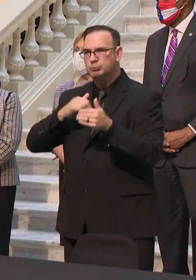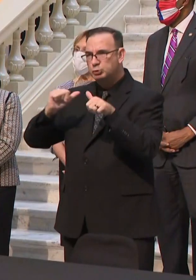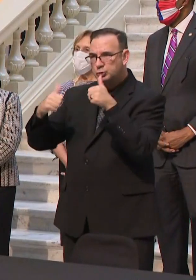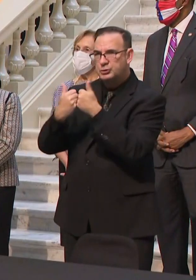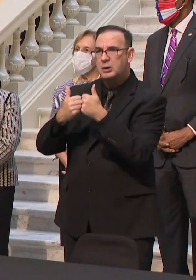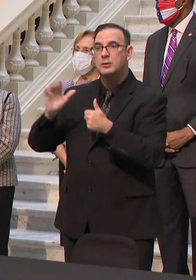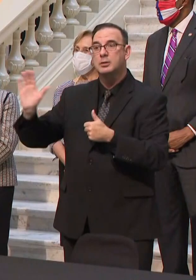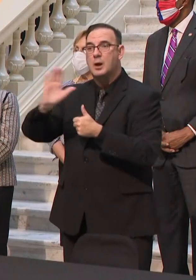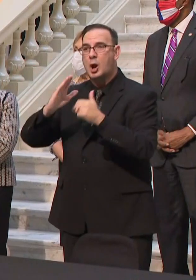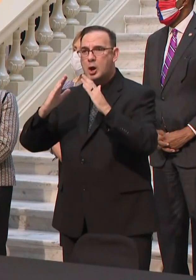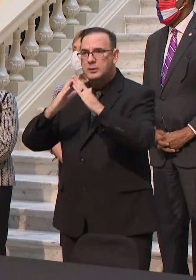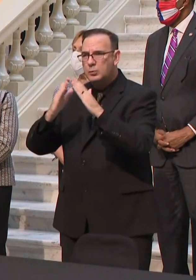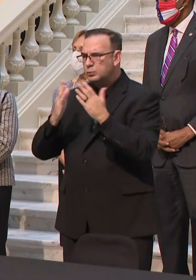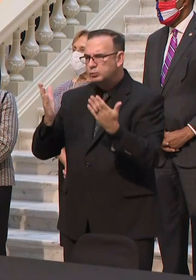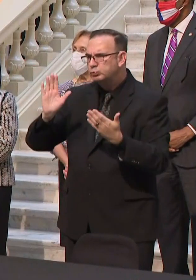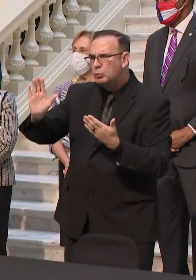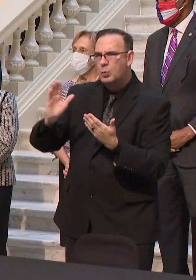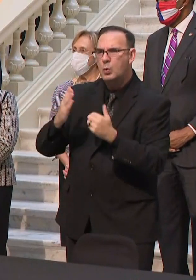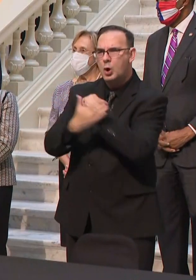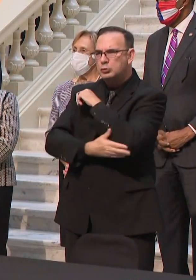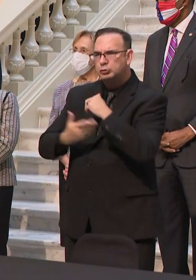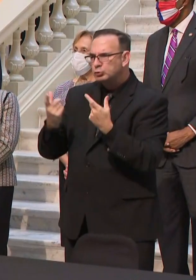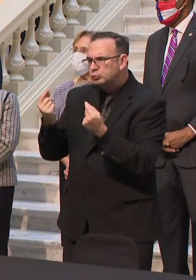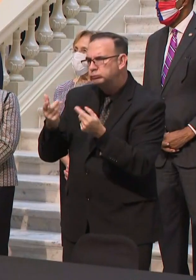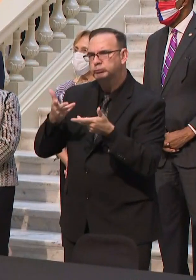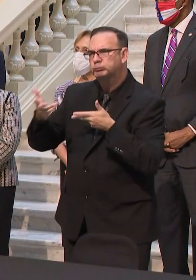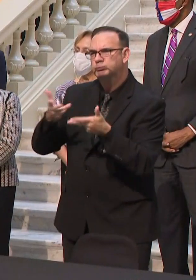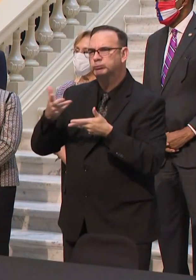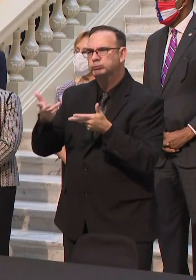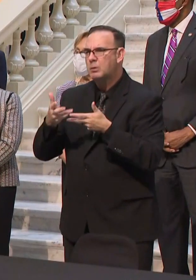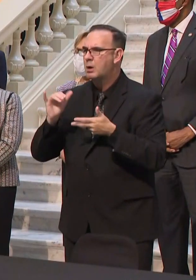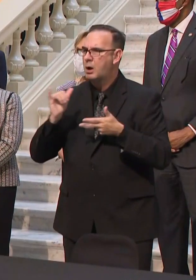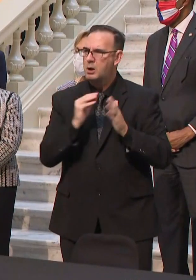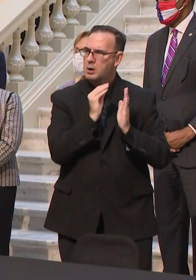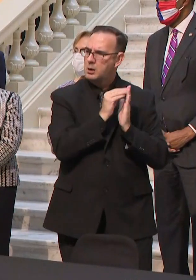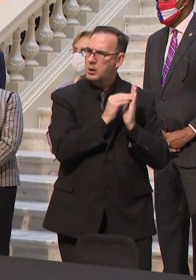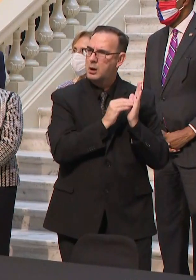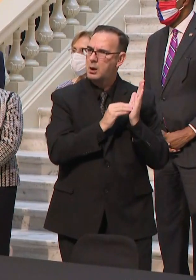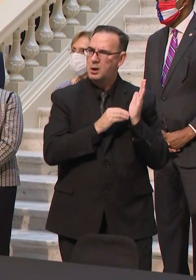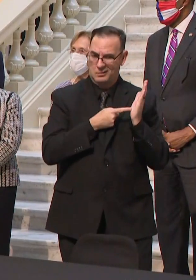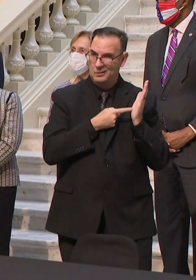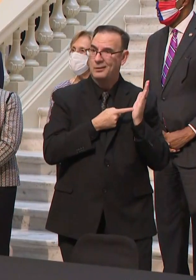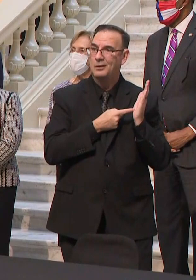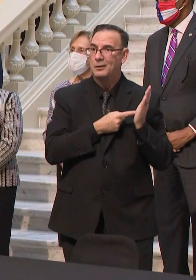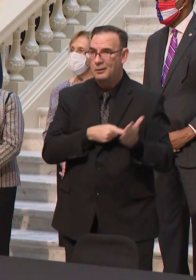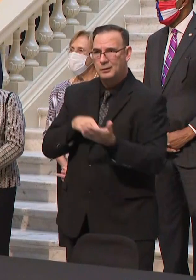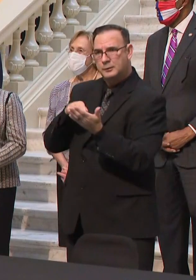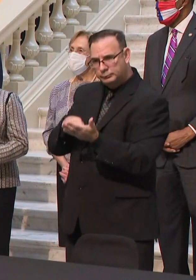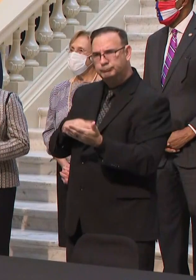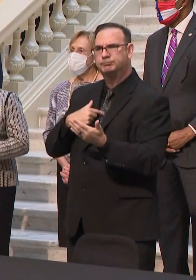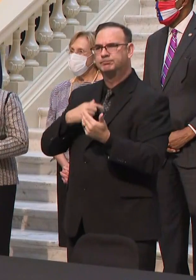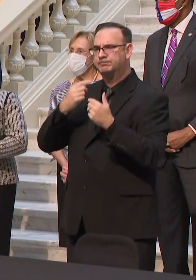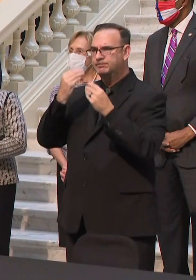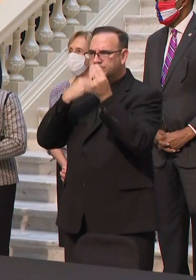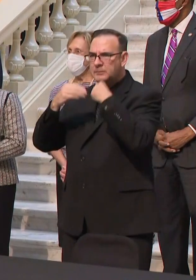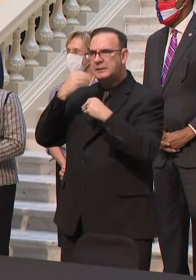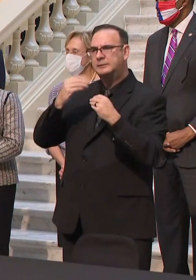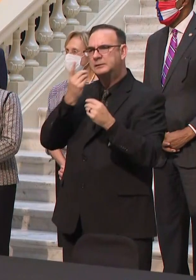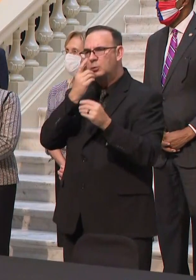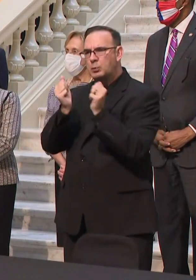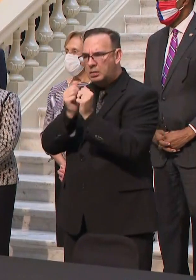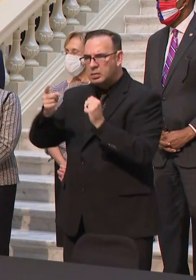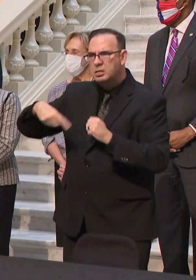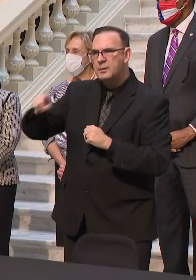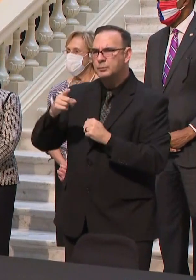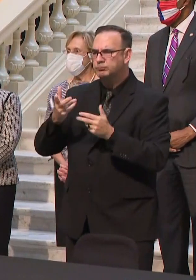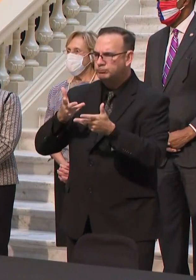At night, I stayed with friends and colleagues, shared a meal with their families, and saw firsthand what life was like